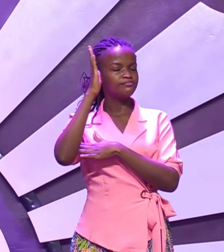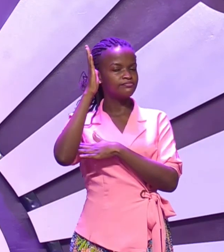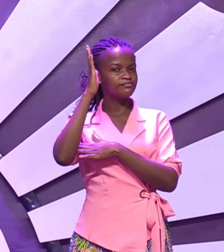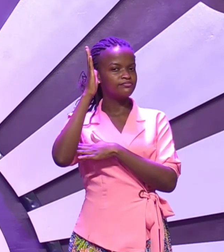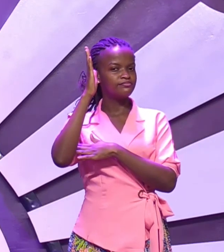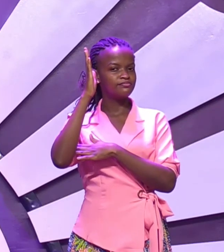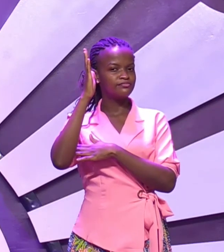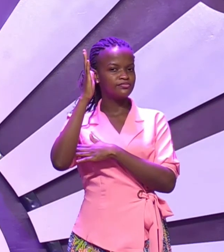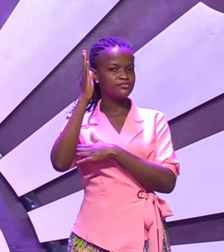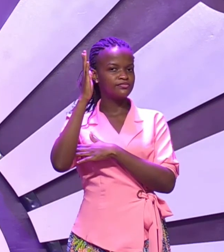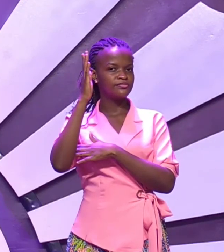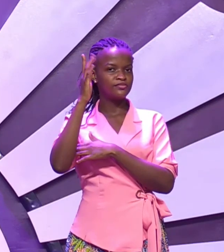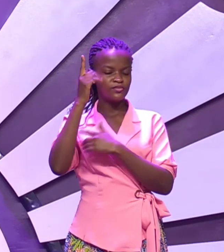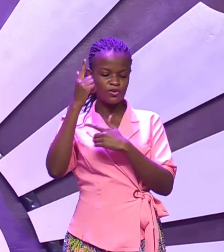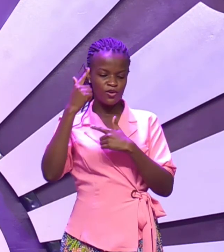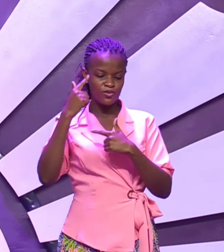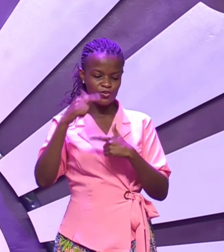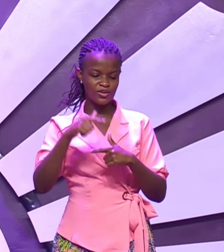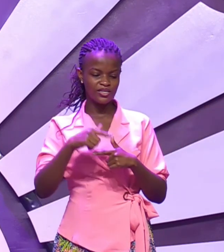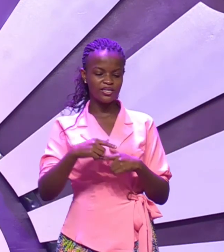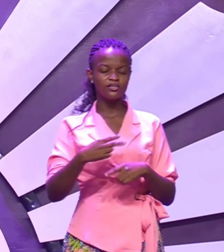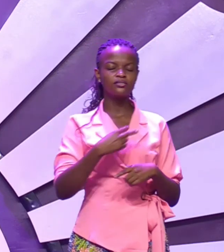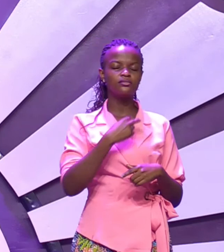we push a pause button on our life